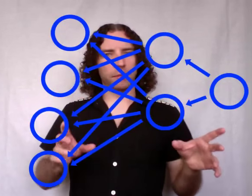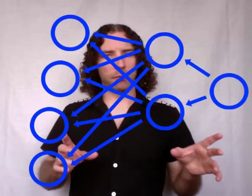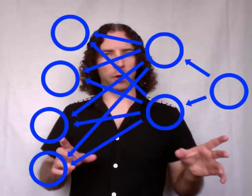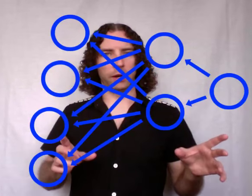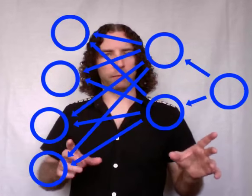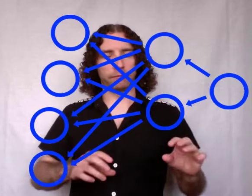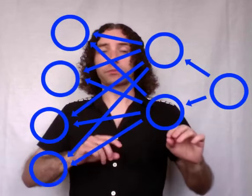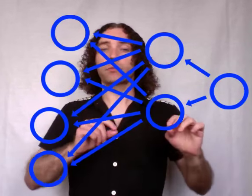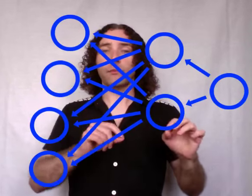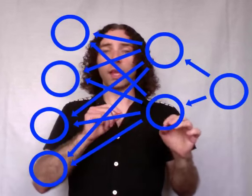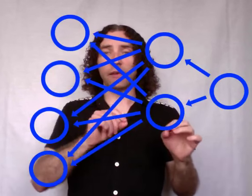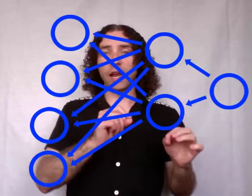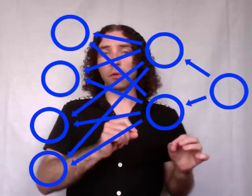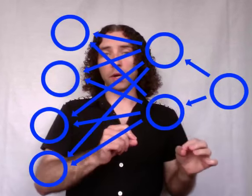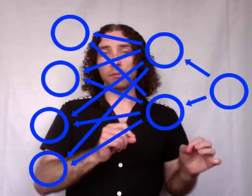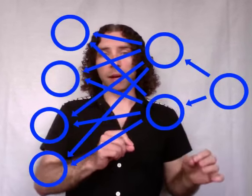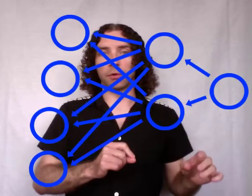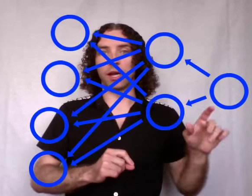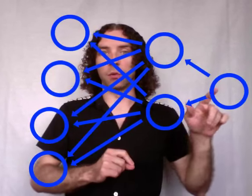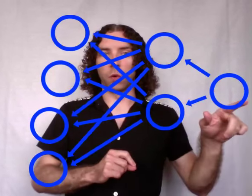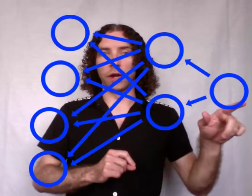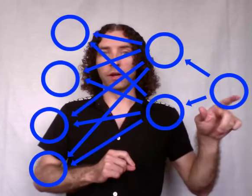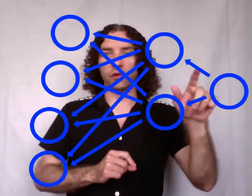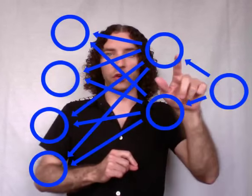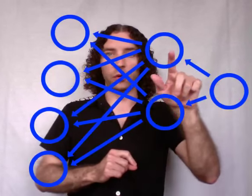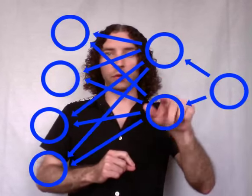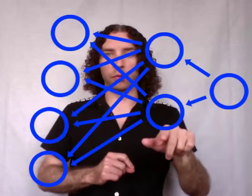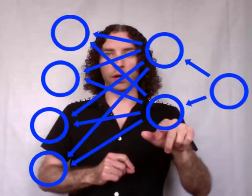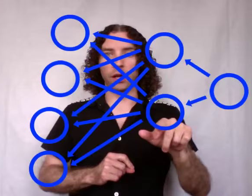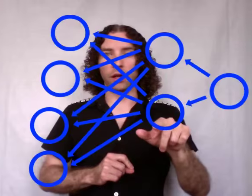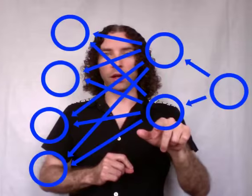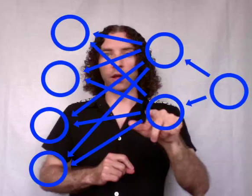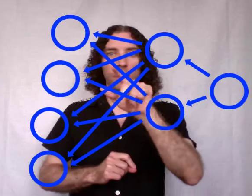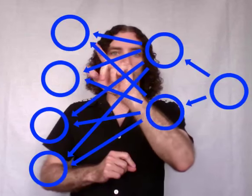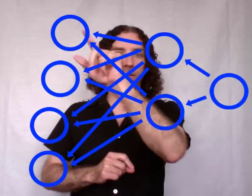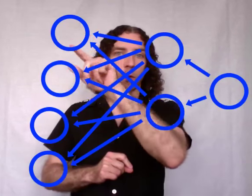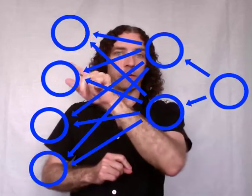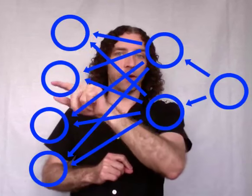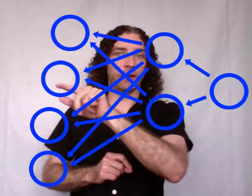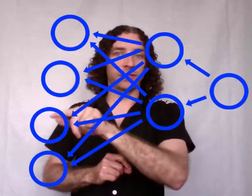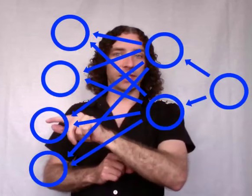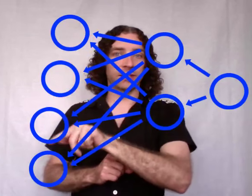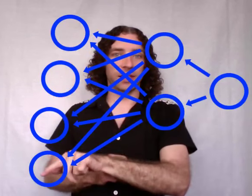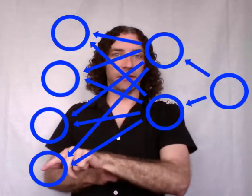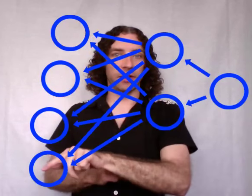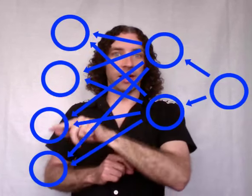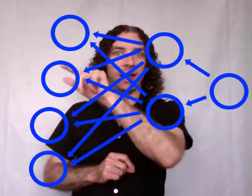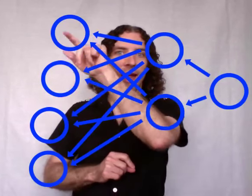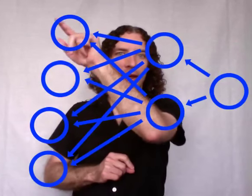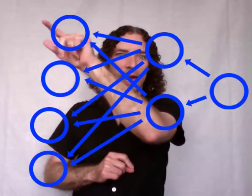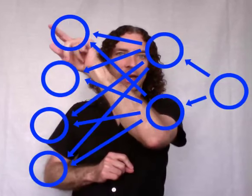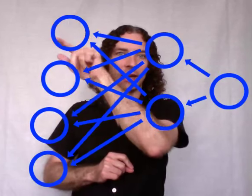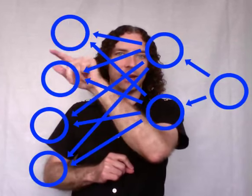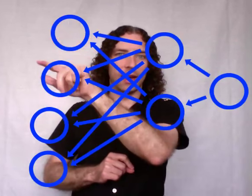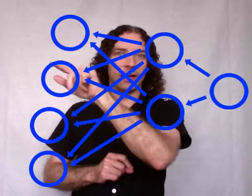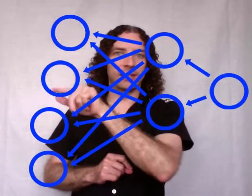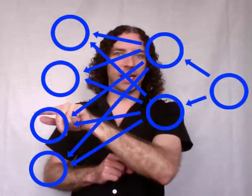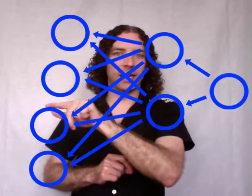memory. I've now written memory in one, two, three, four, five, six, seven, eight, nine, 10,